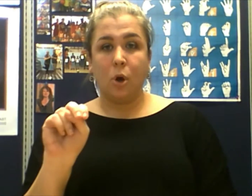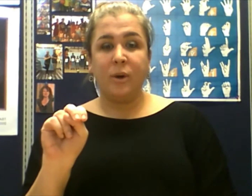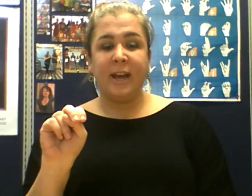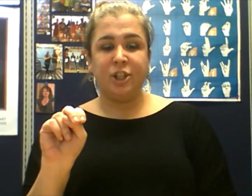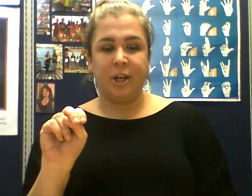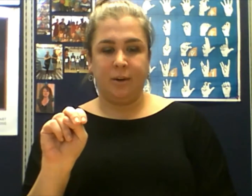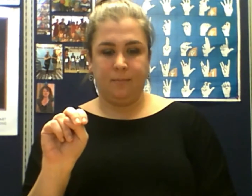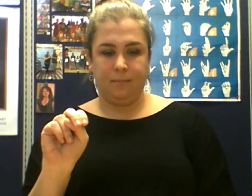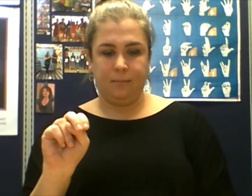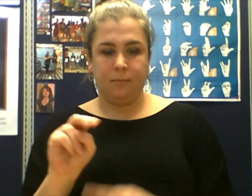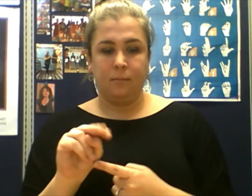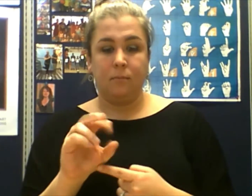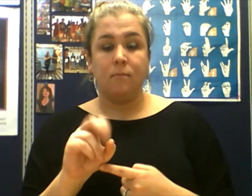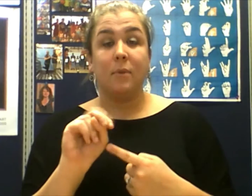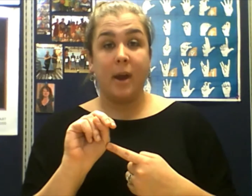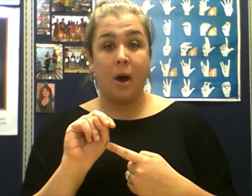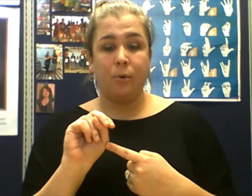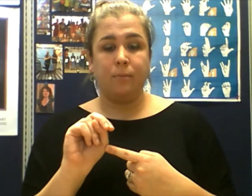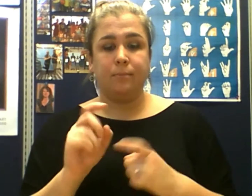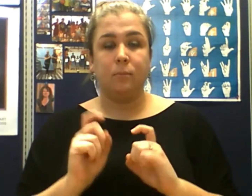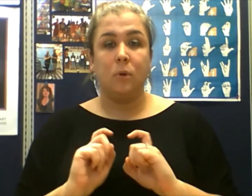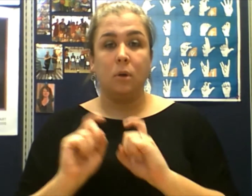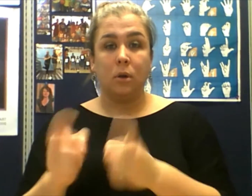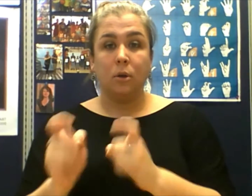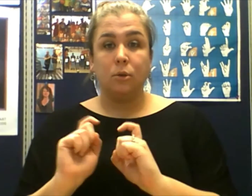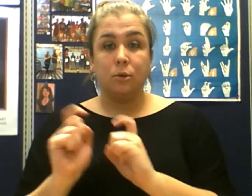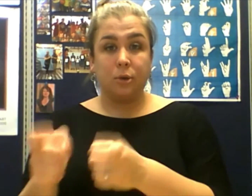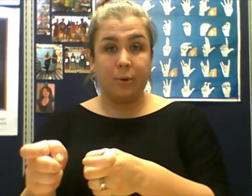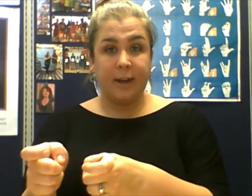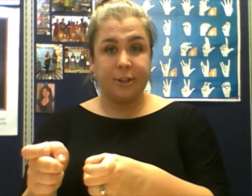Donation, noun, donation.